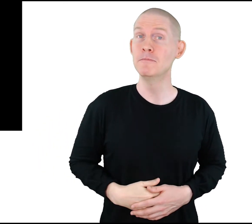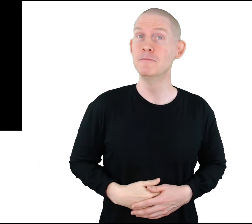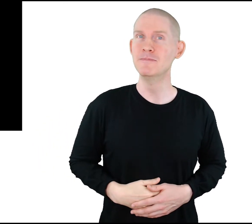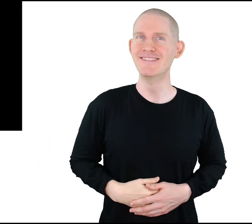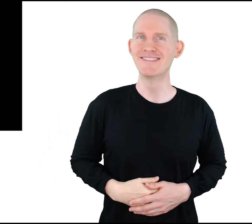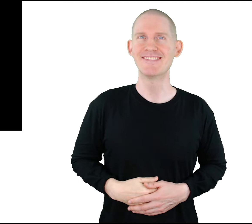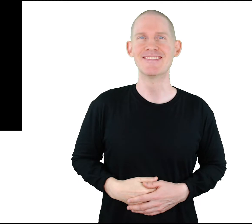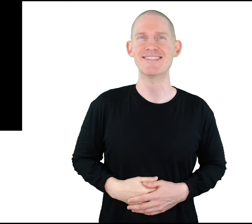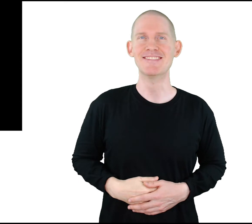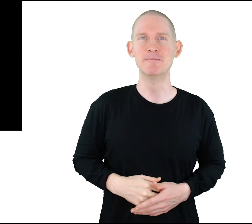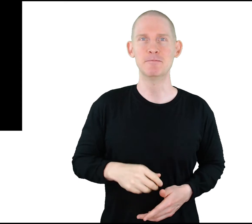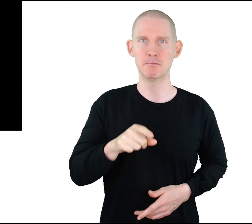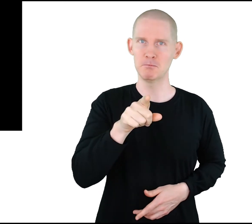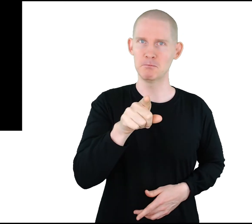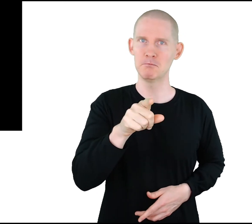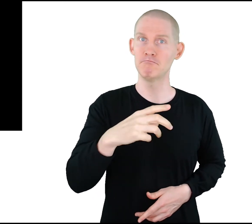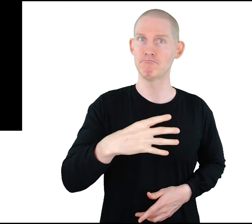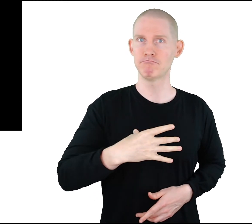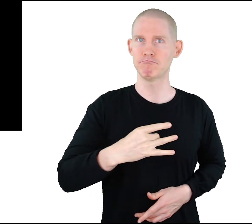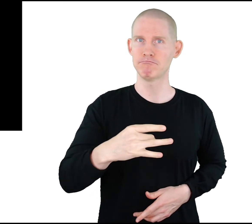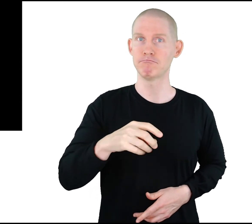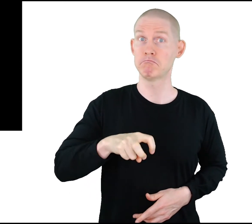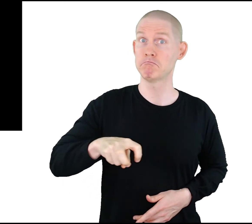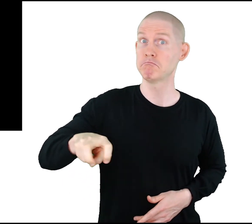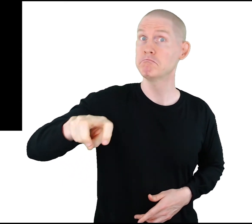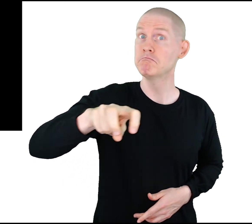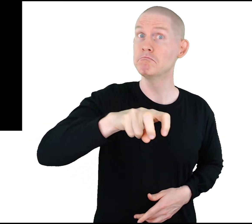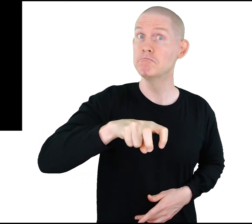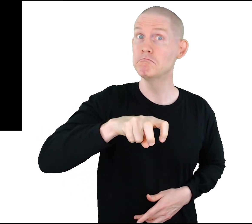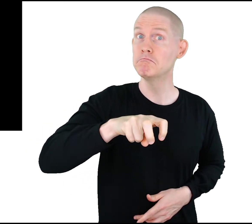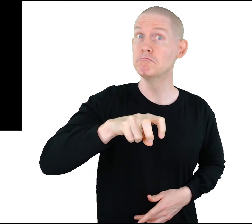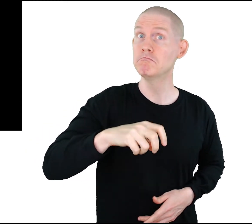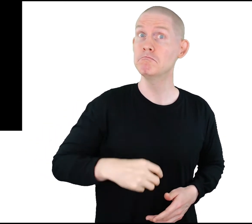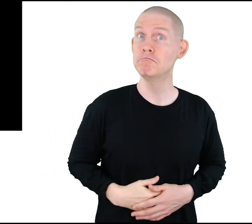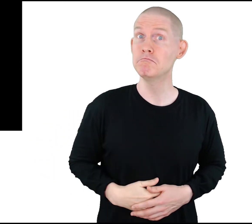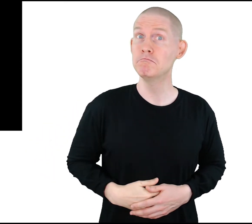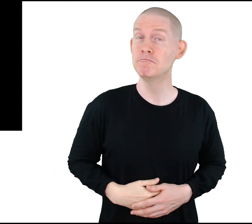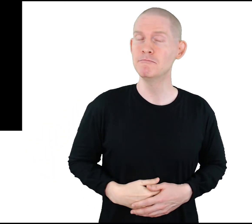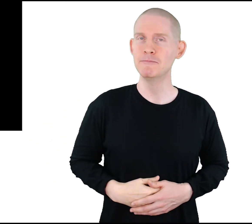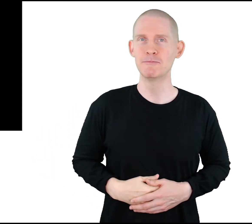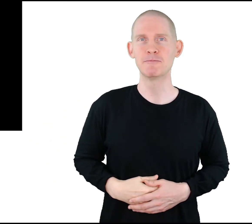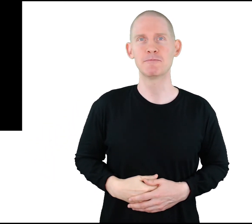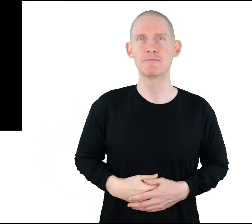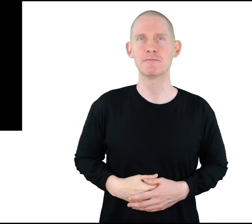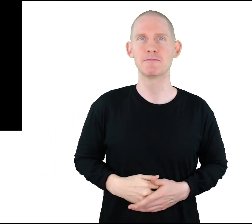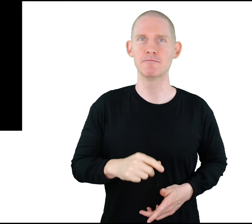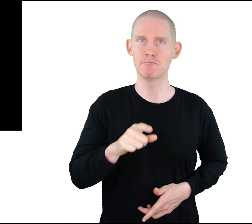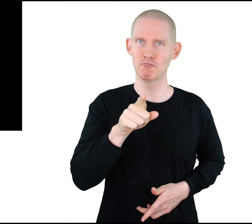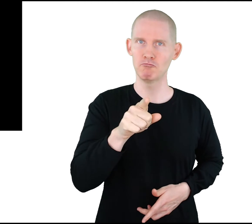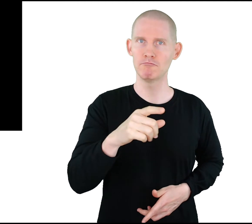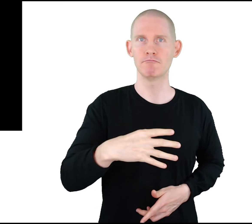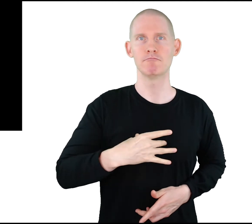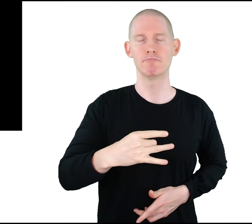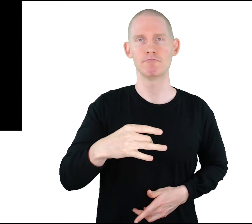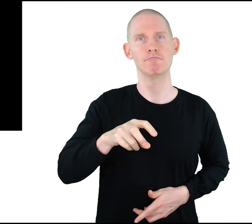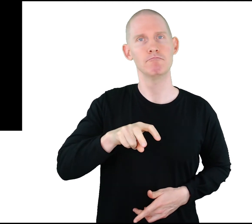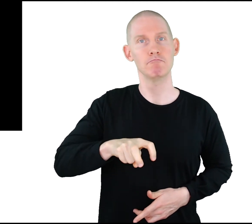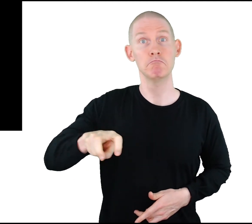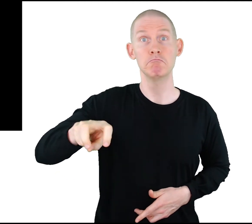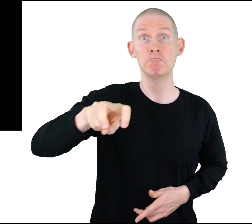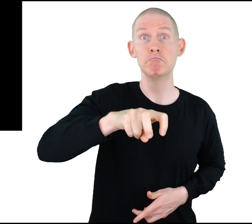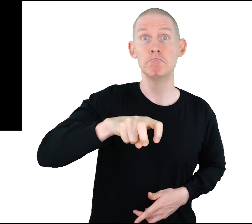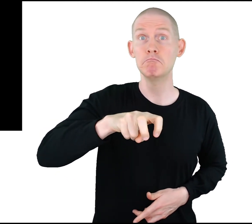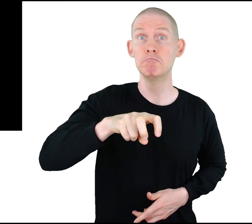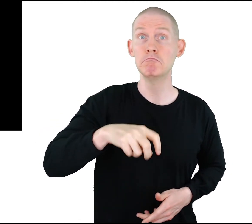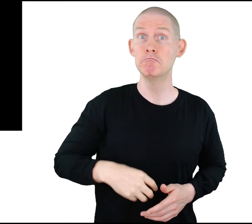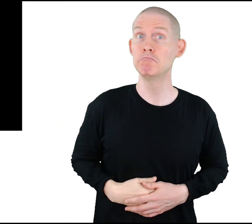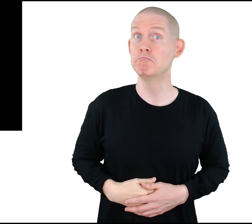like